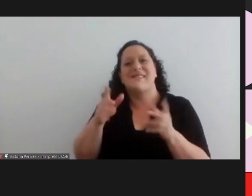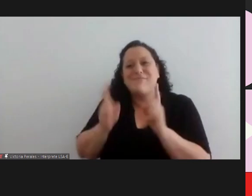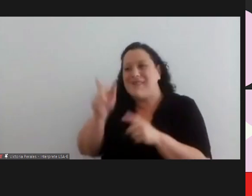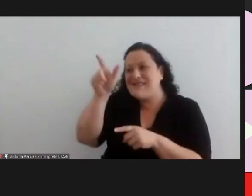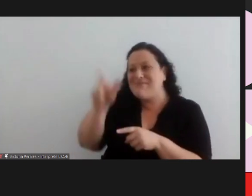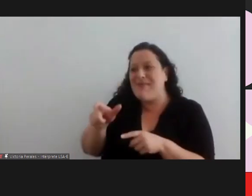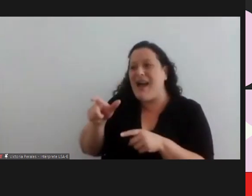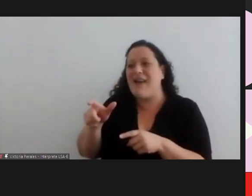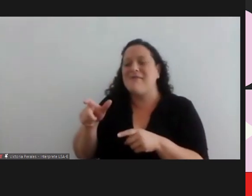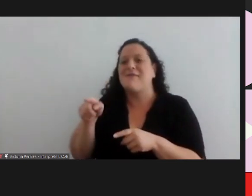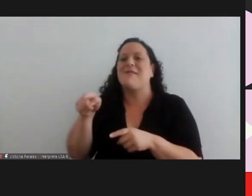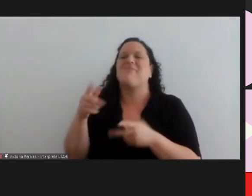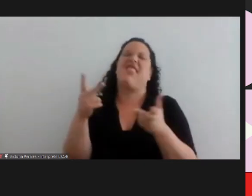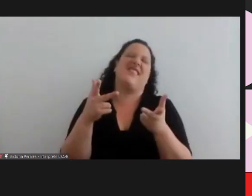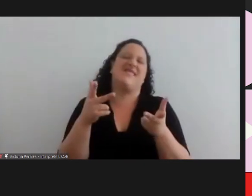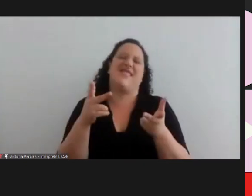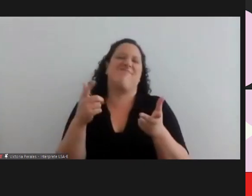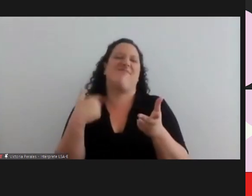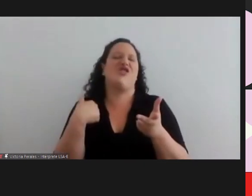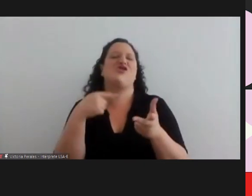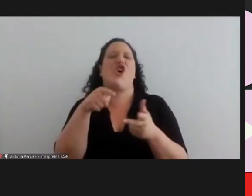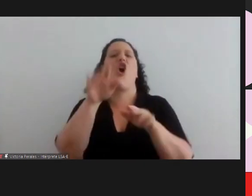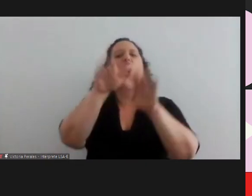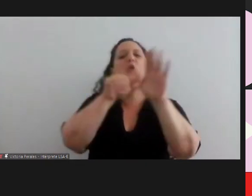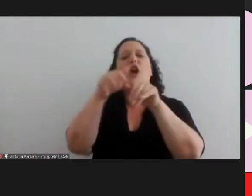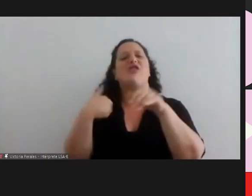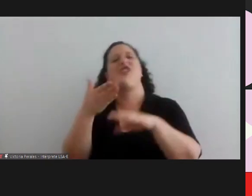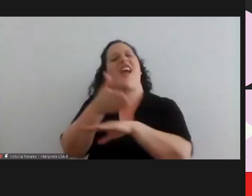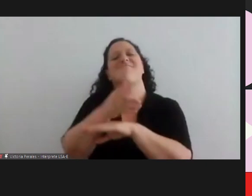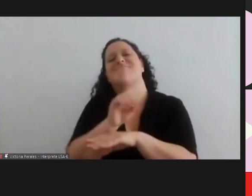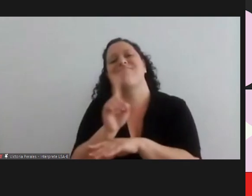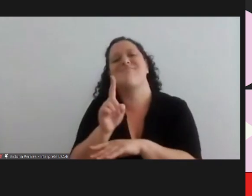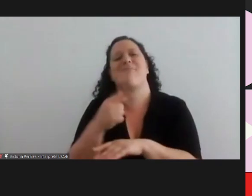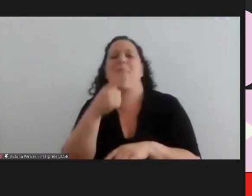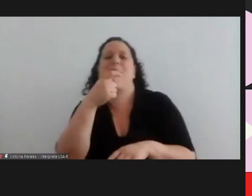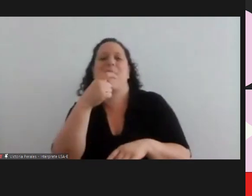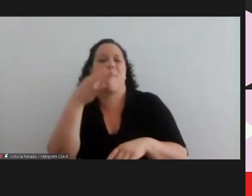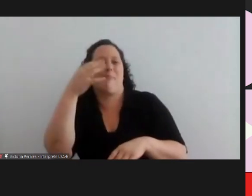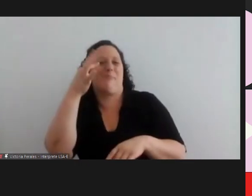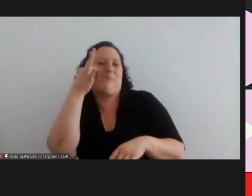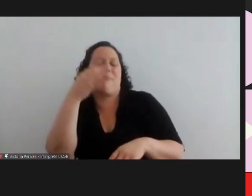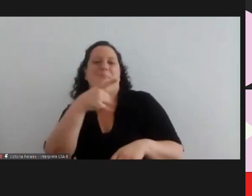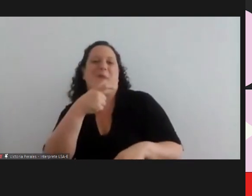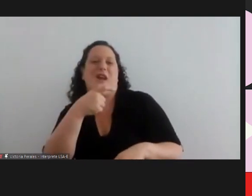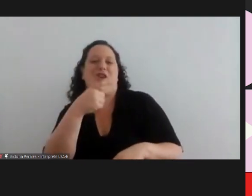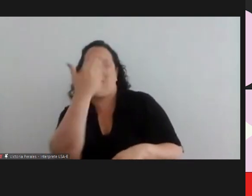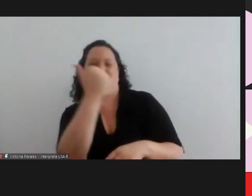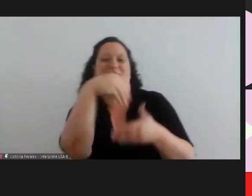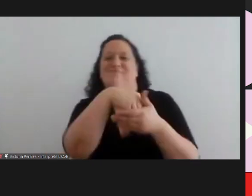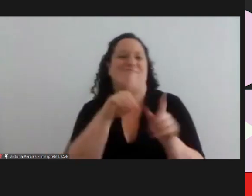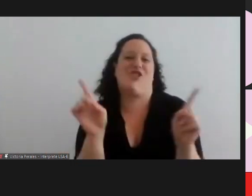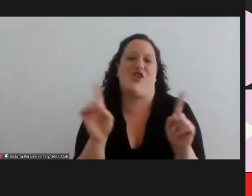no i won't go to that casting i won't go to that ad to that casting because um they they want